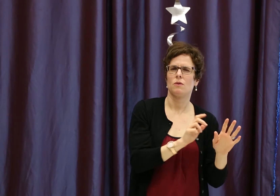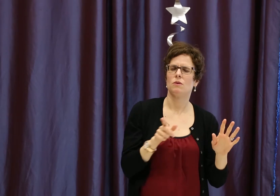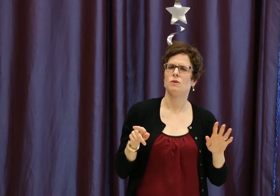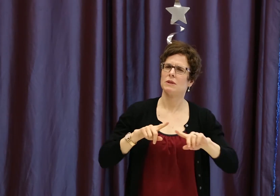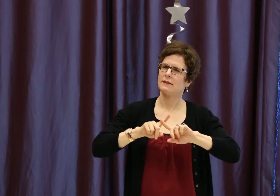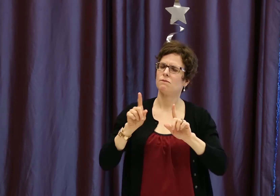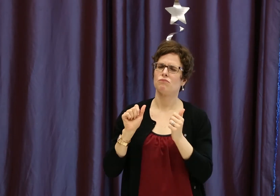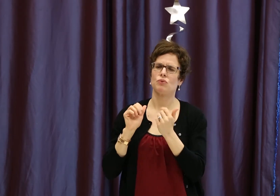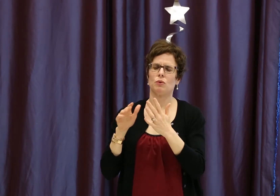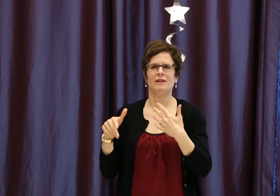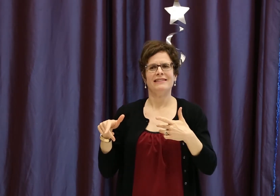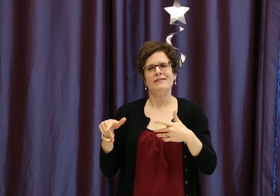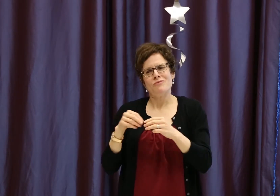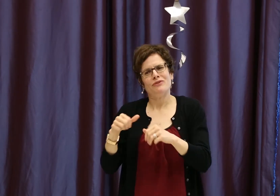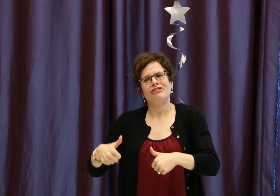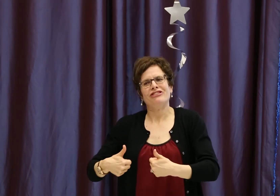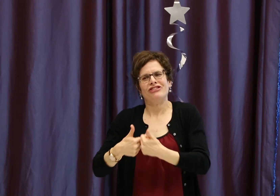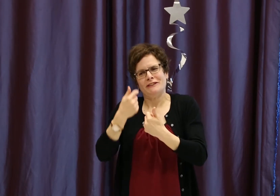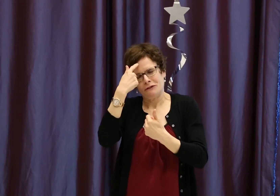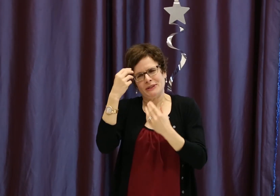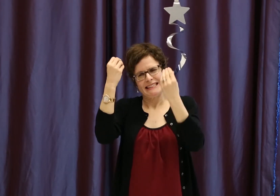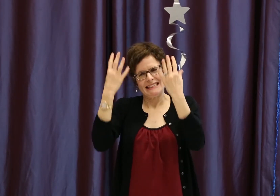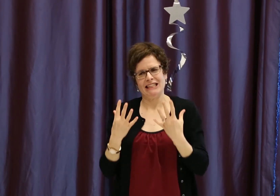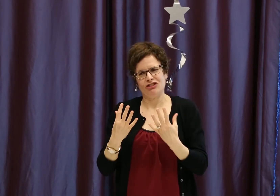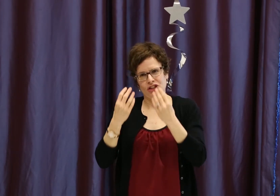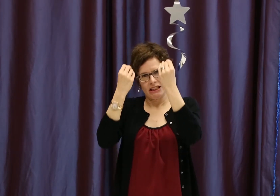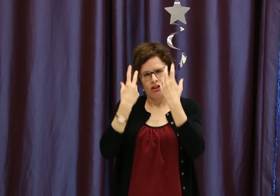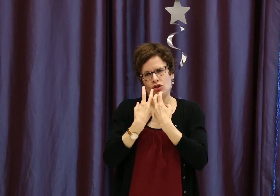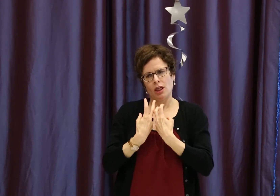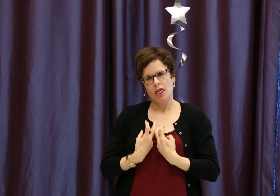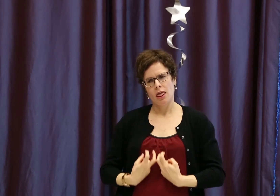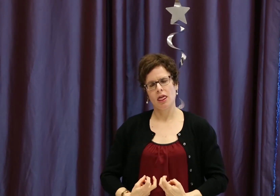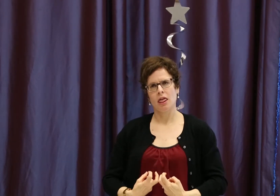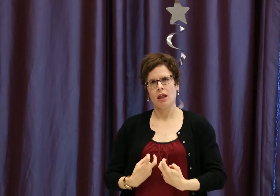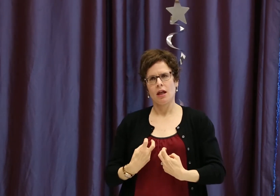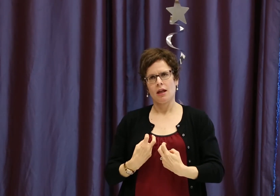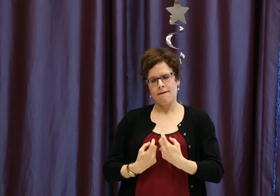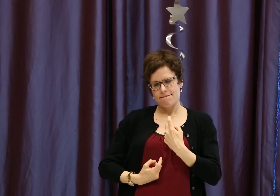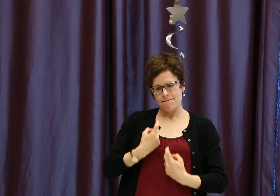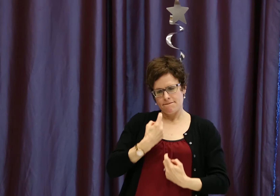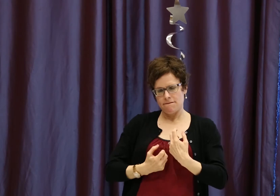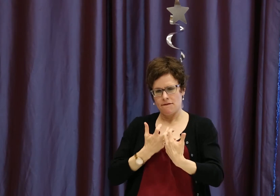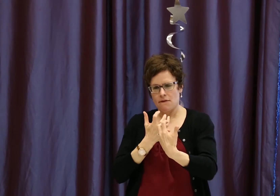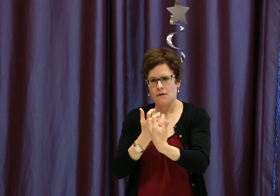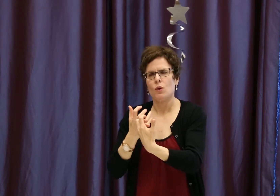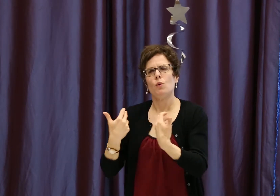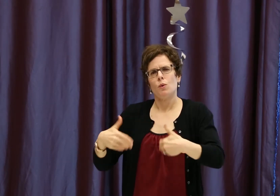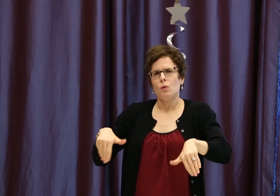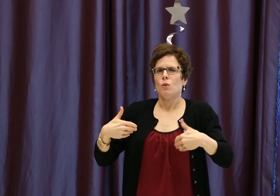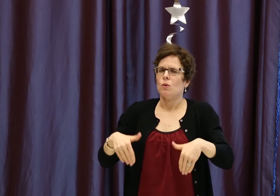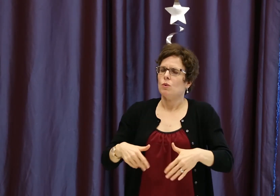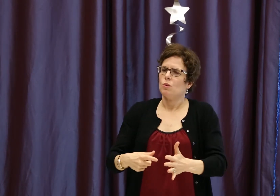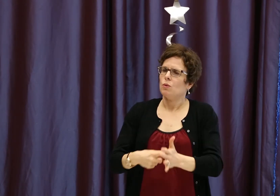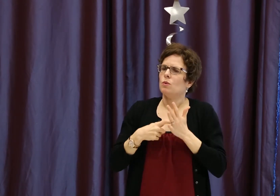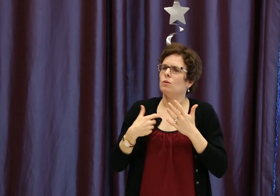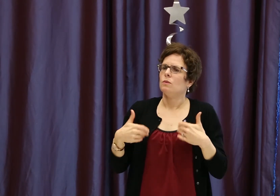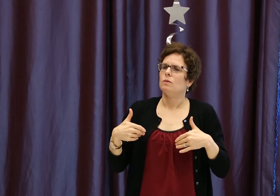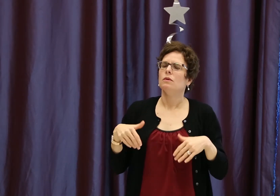fixed curriculum, whereas the parent CEFR curriculum is more dynamic. It was challenging for the instructors